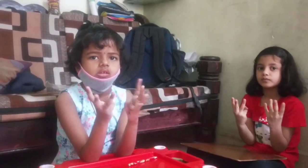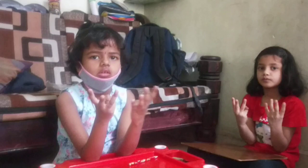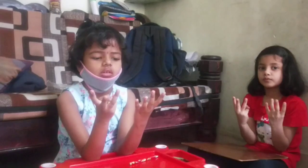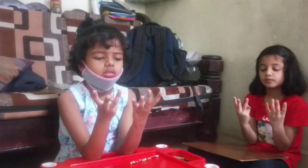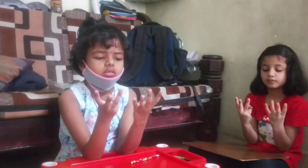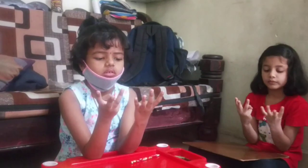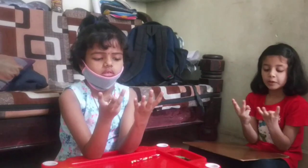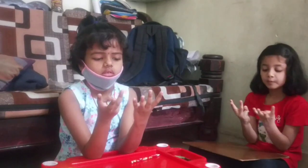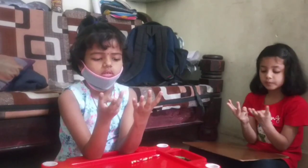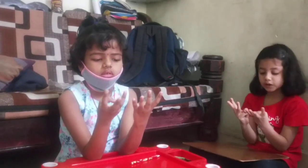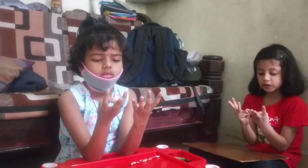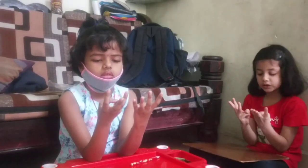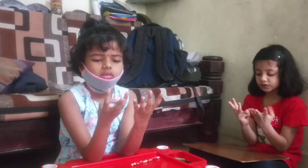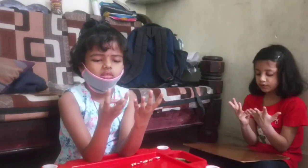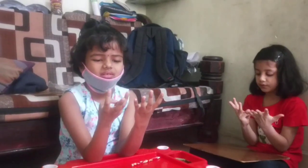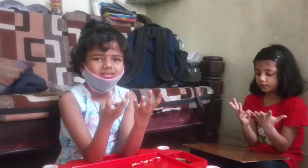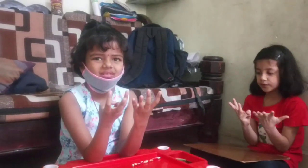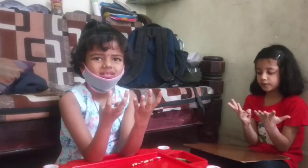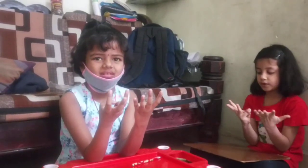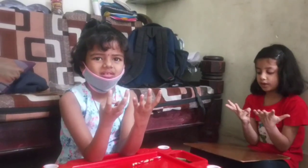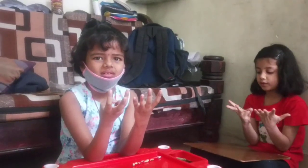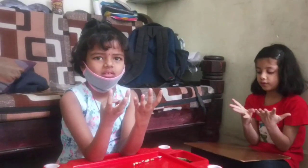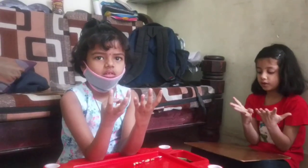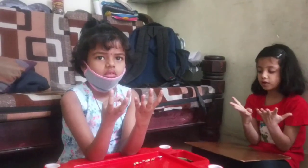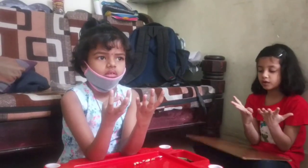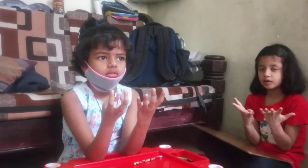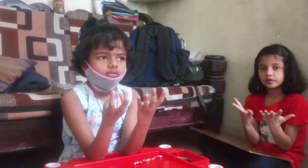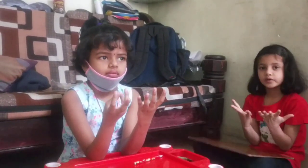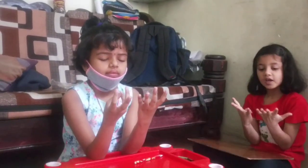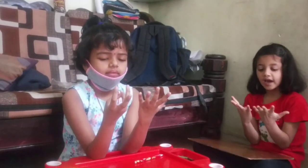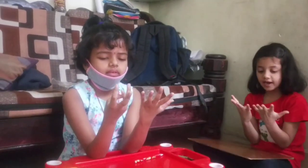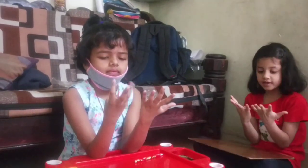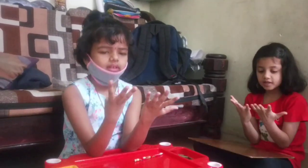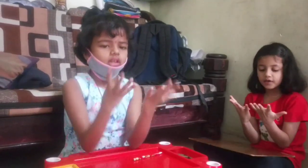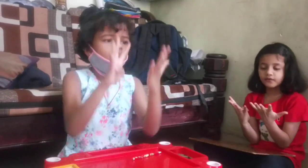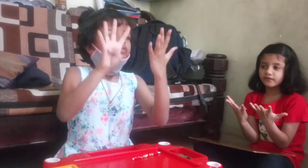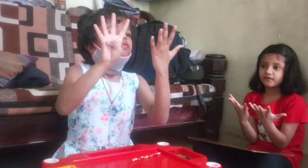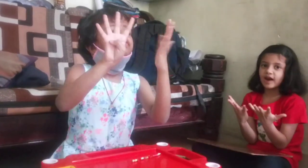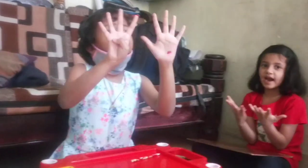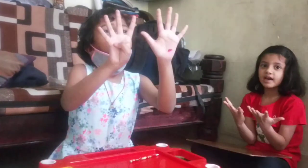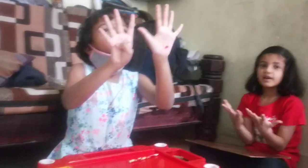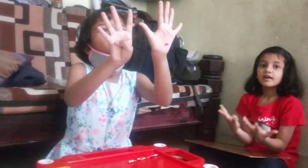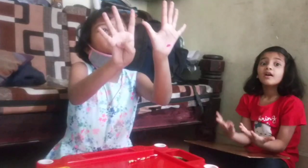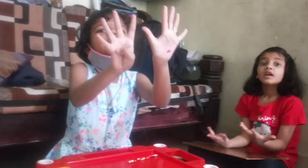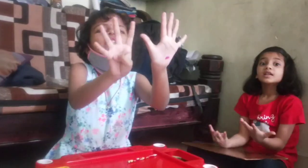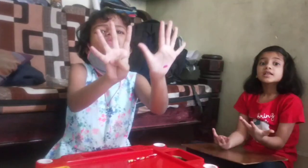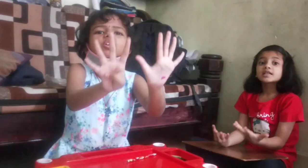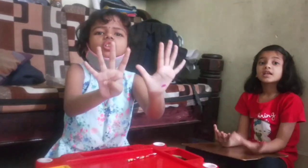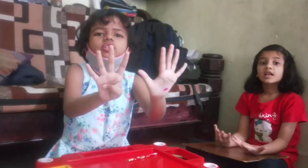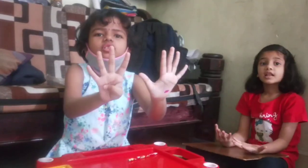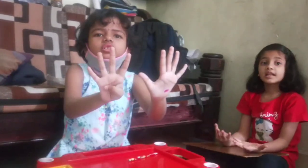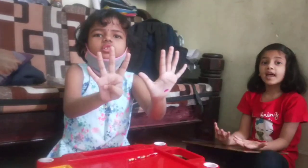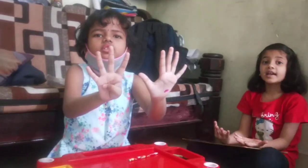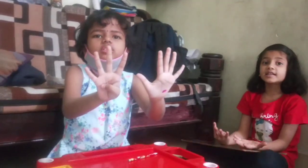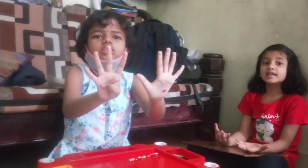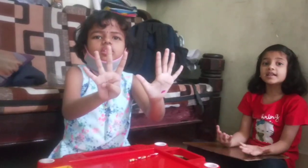answer 5, 54, 90,